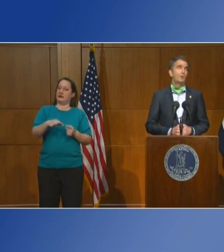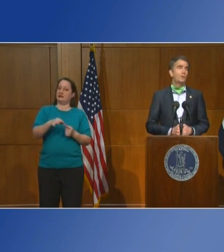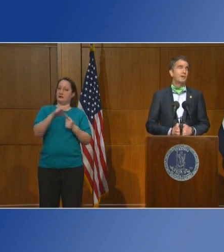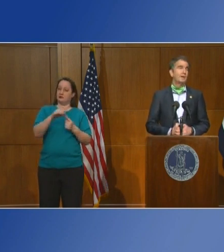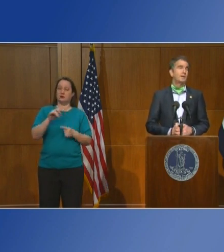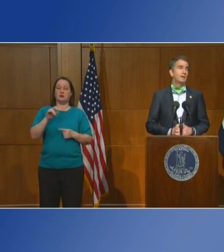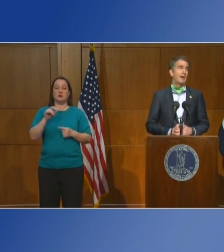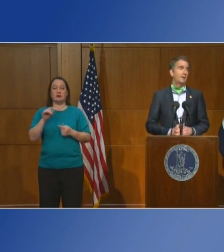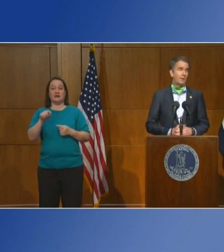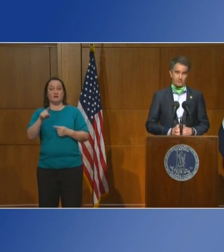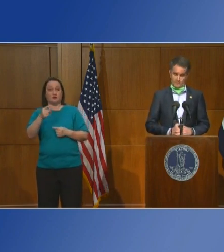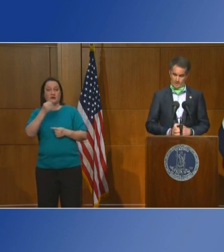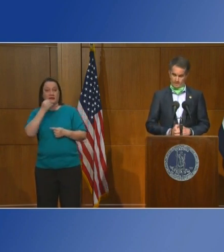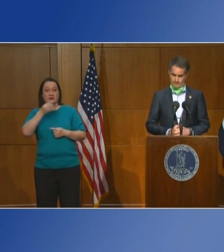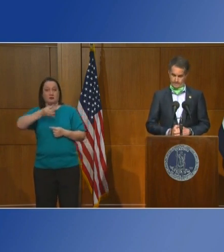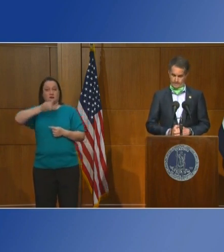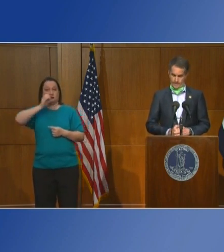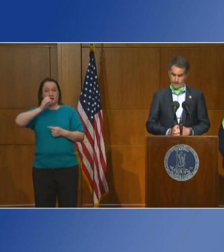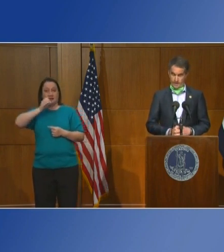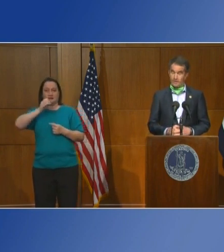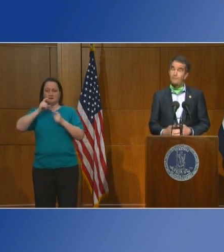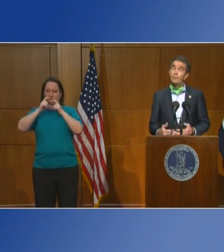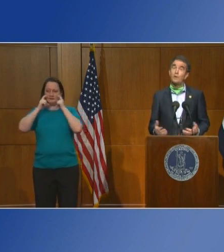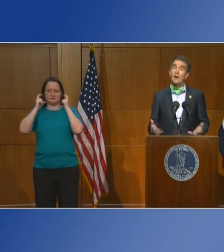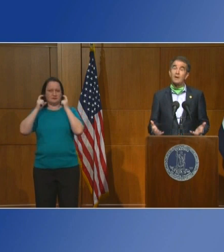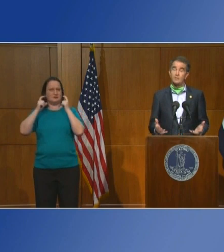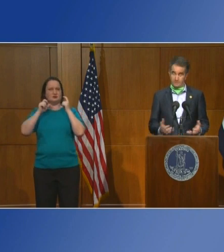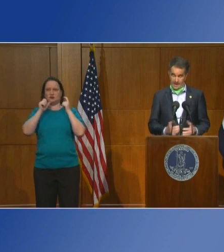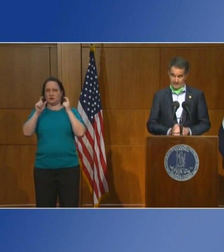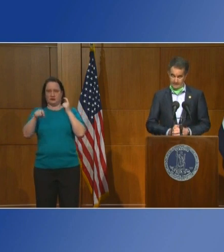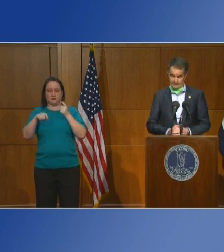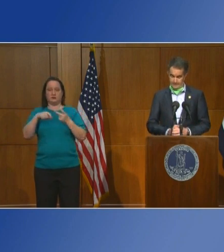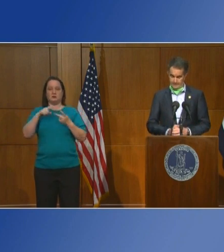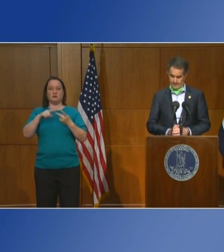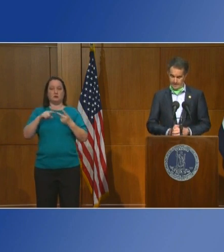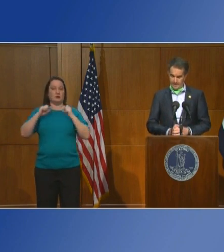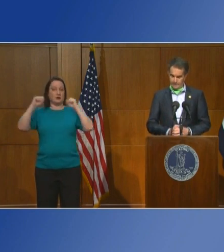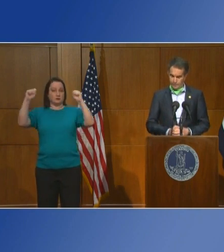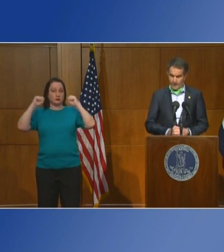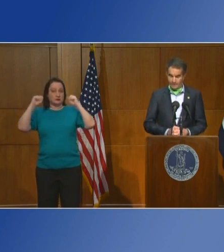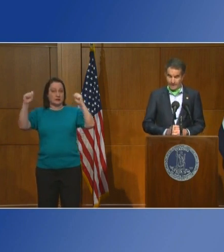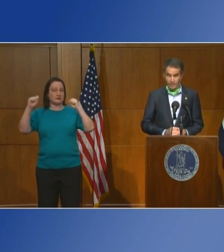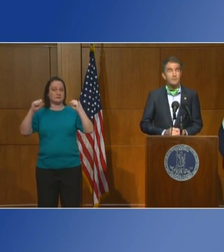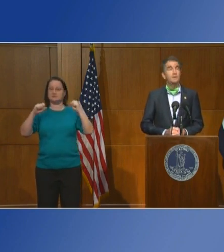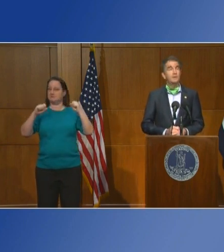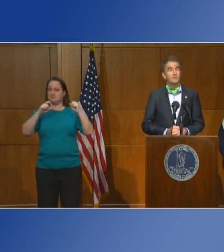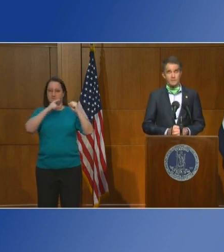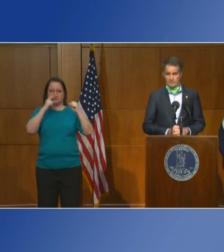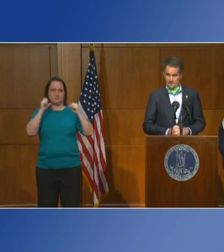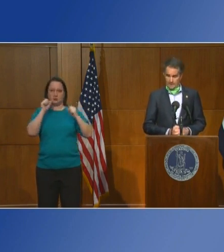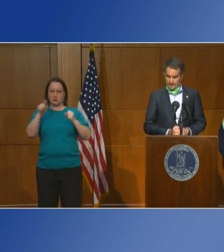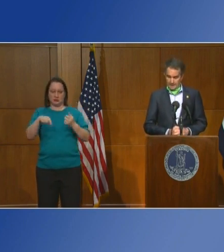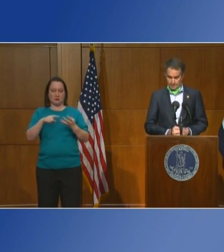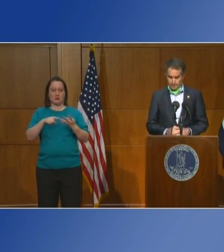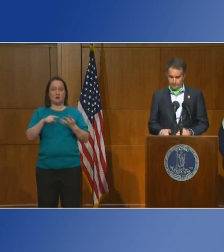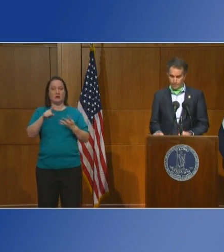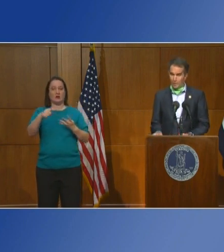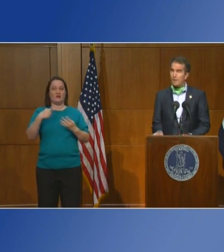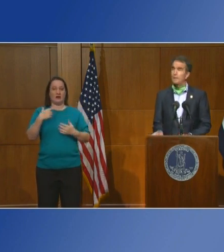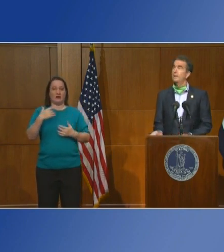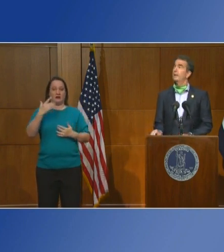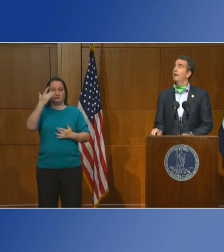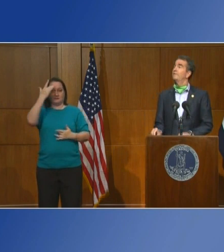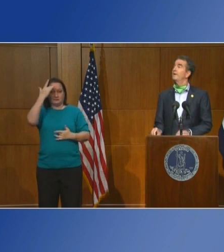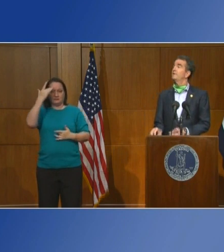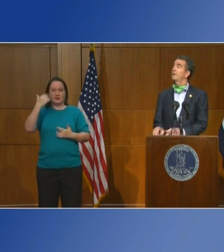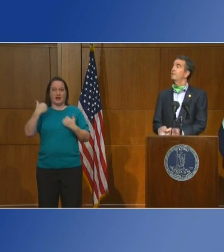or drinking at a restaurant, if you're exercising, if you have a health condition that keeps you from